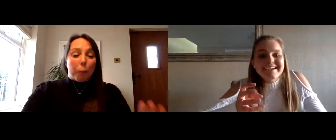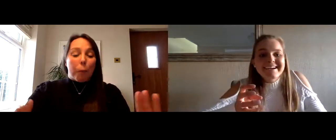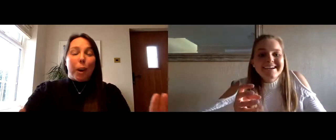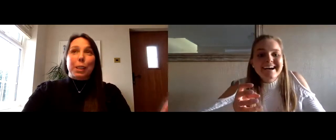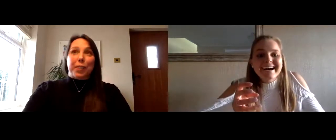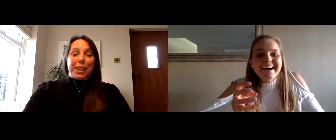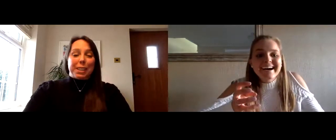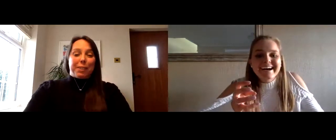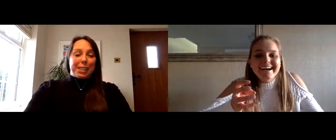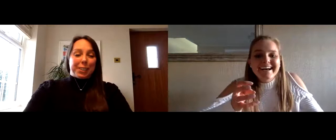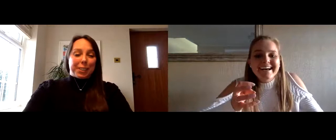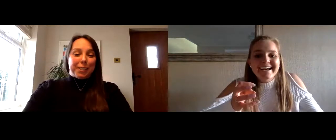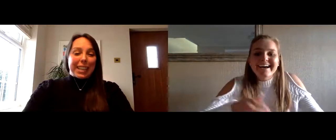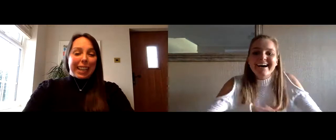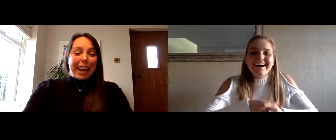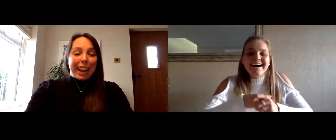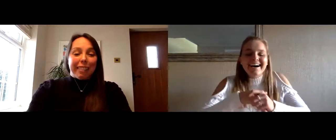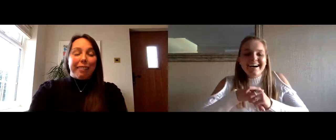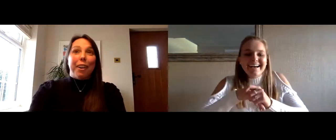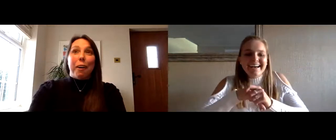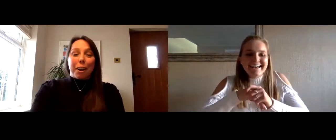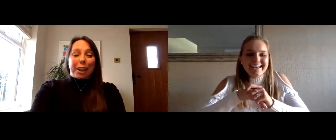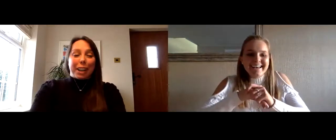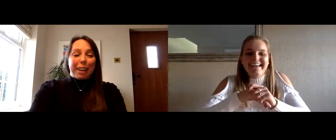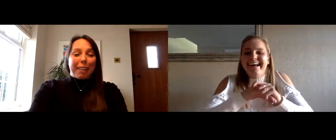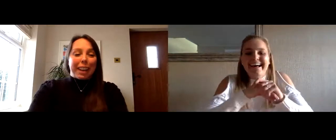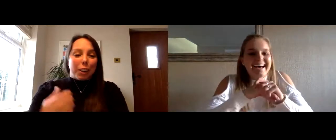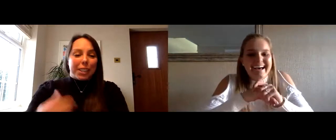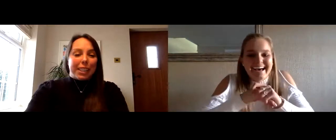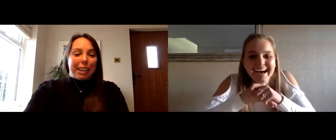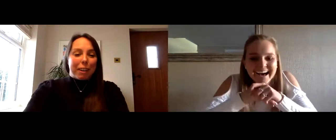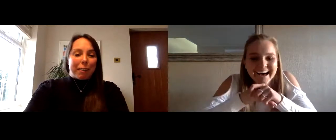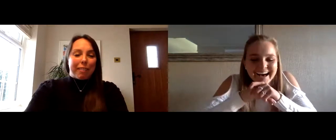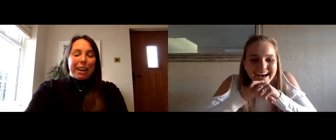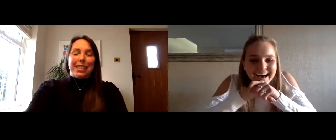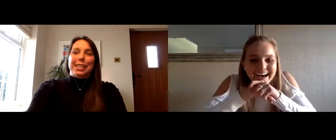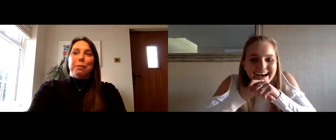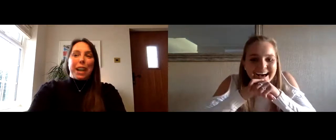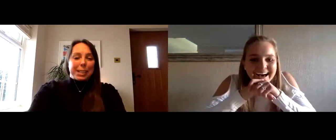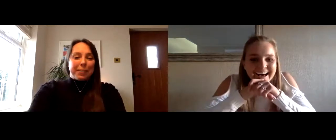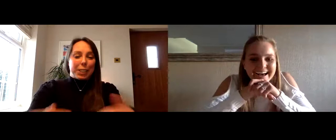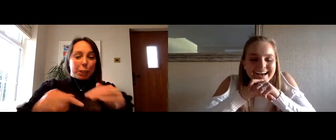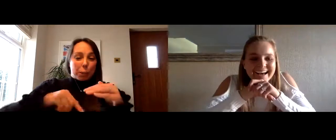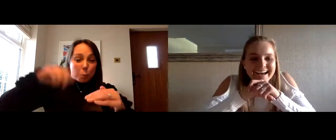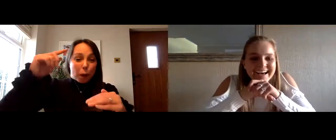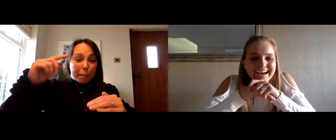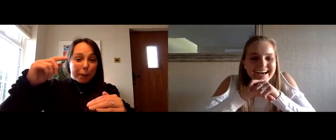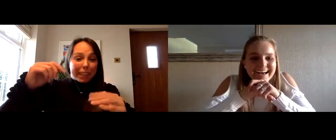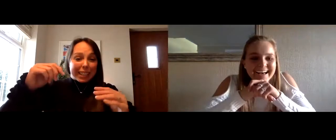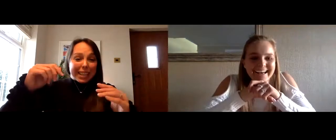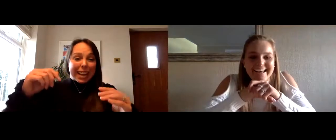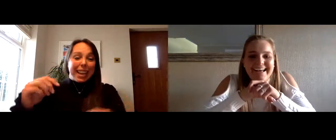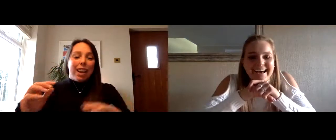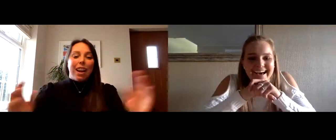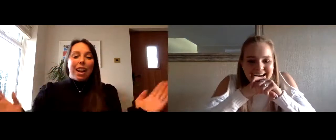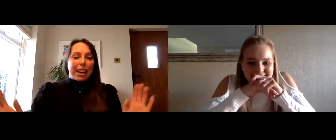am the worst person with social media i have not got a clue i constantly ring my friends someone asked me to do a swipe up